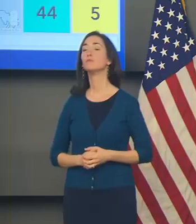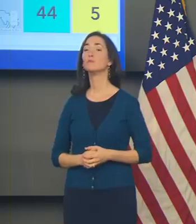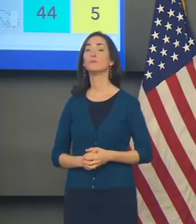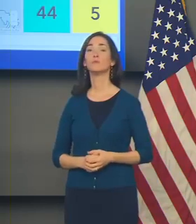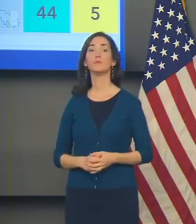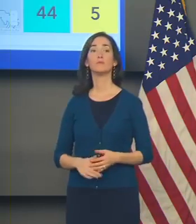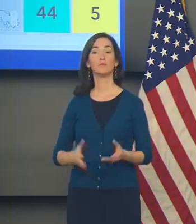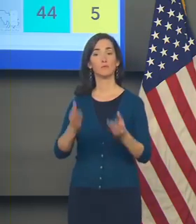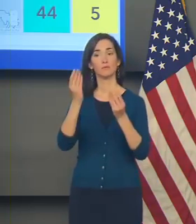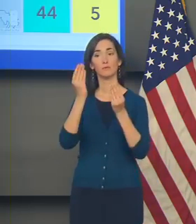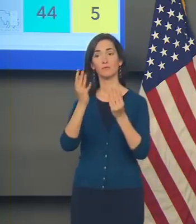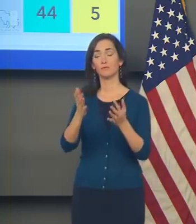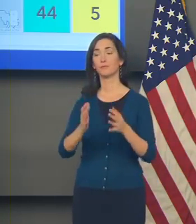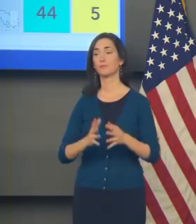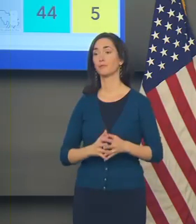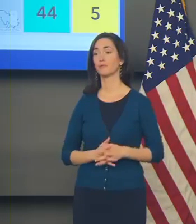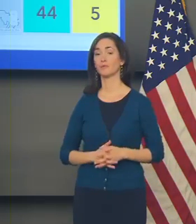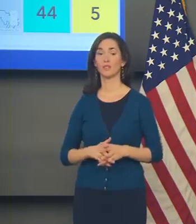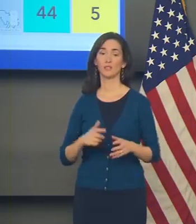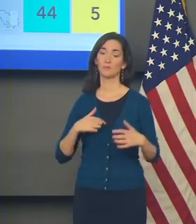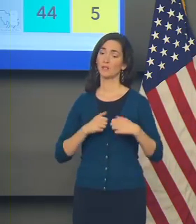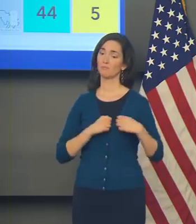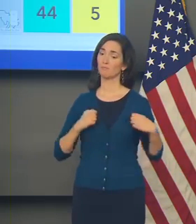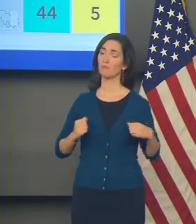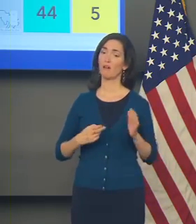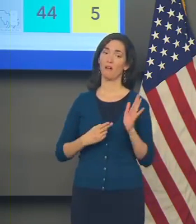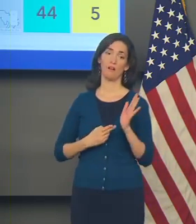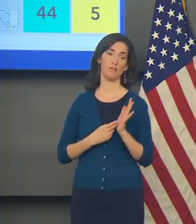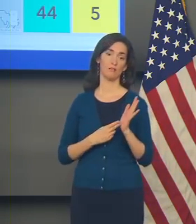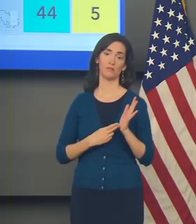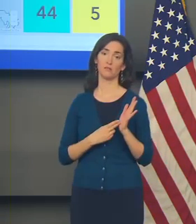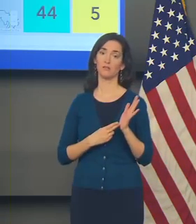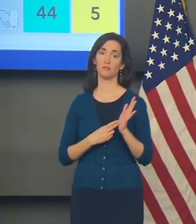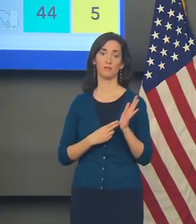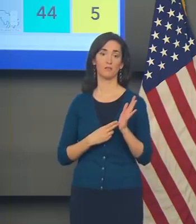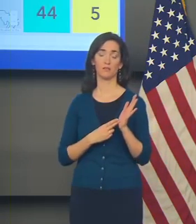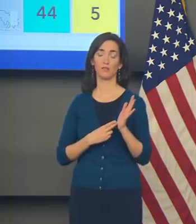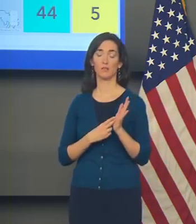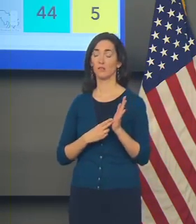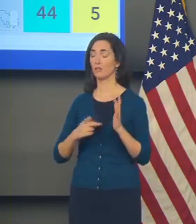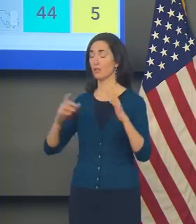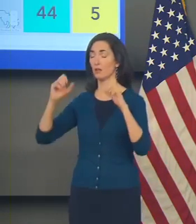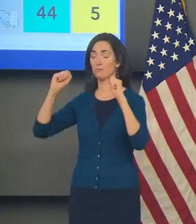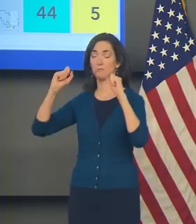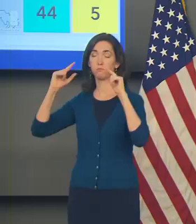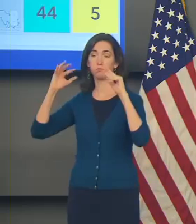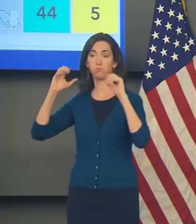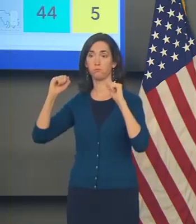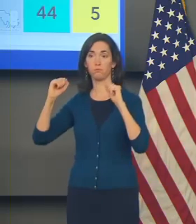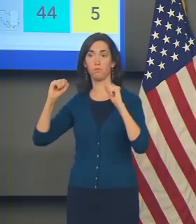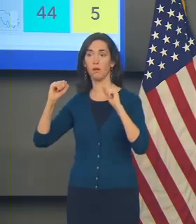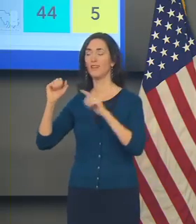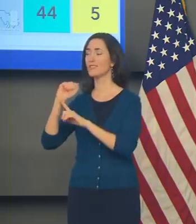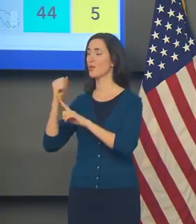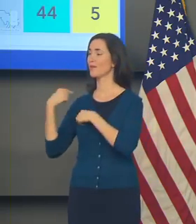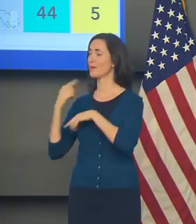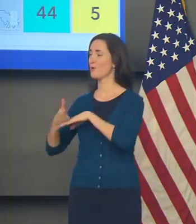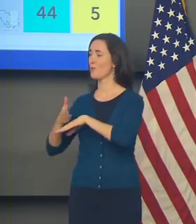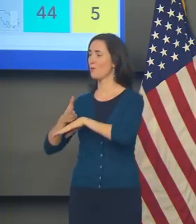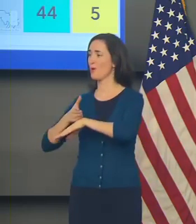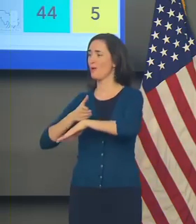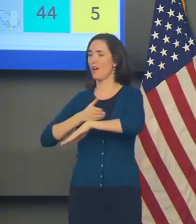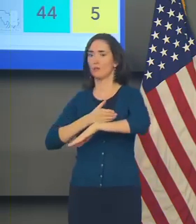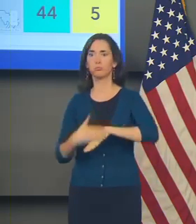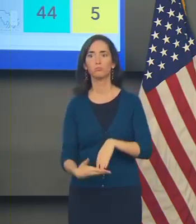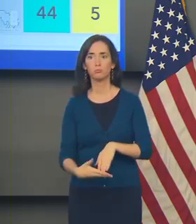in complete sincerity, it is unbelievable to be back where we are right now. It literal